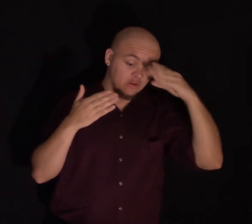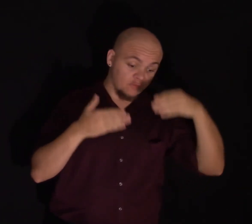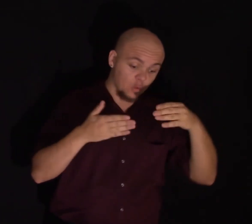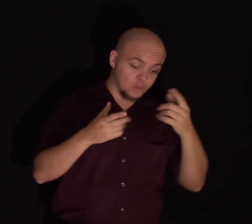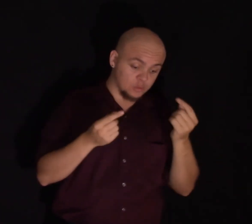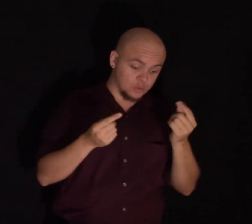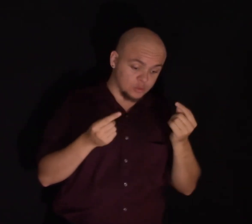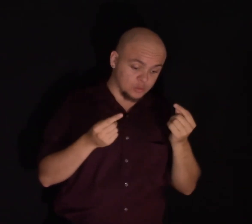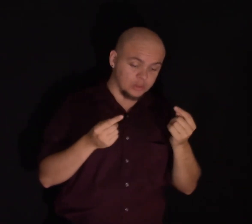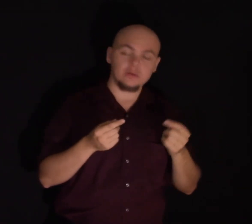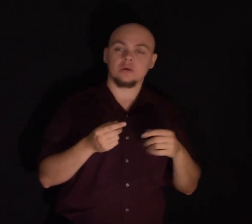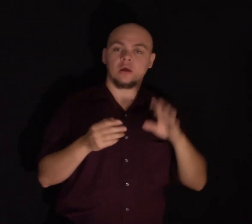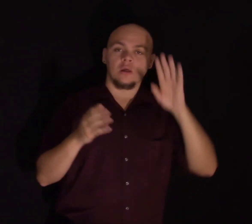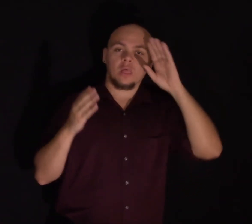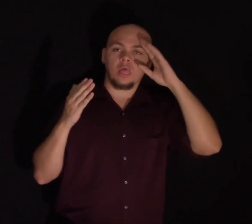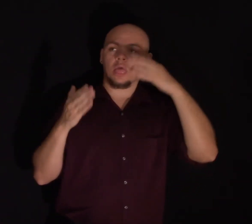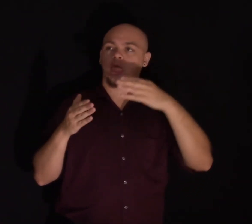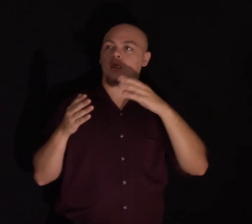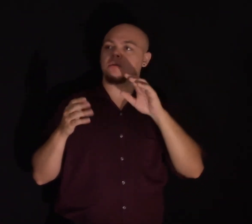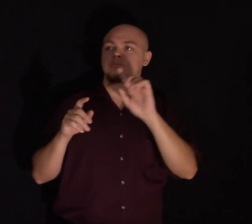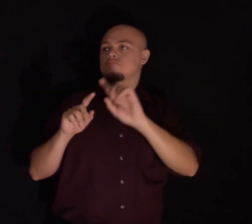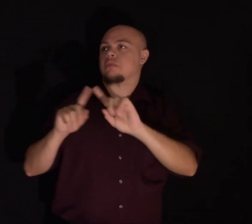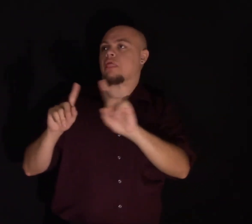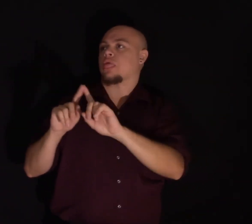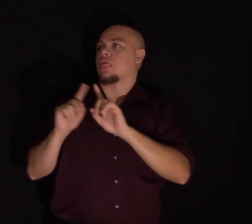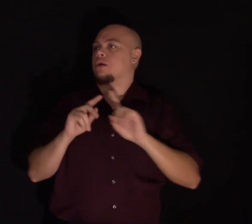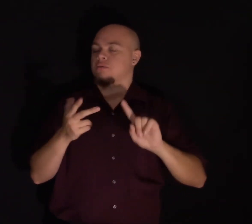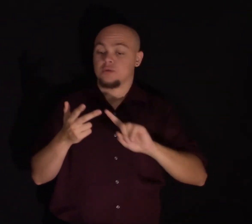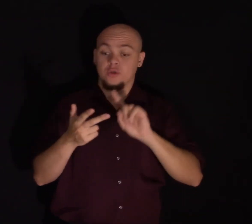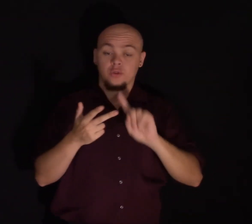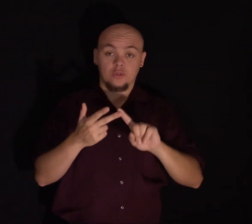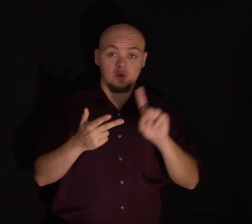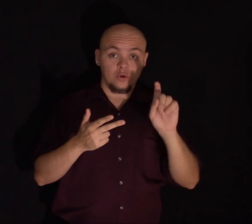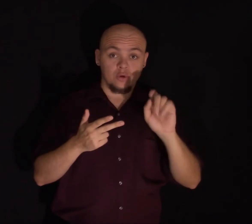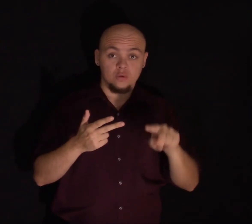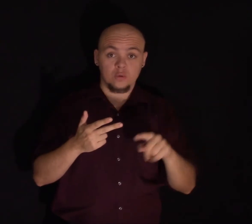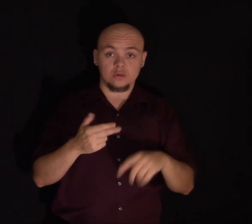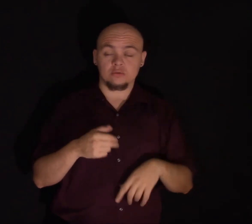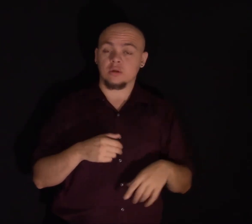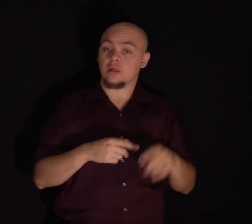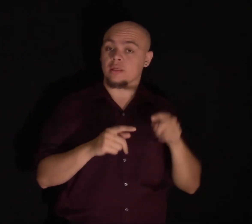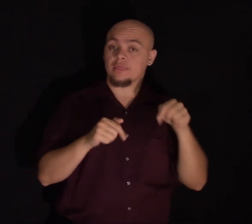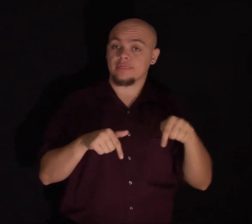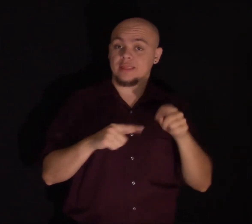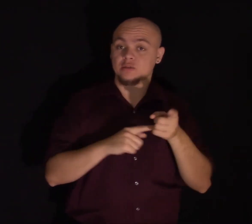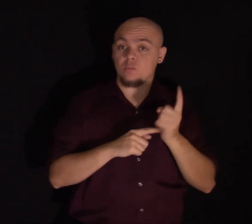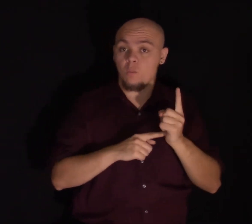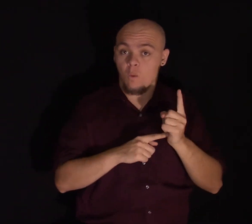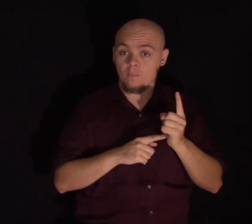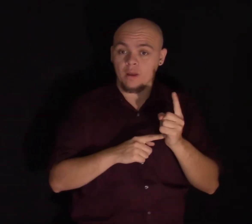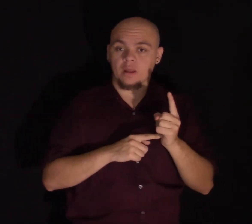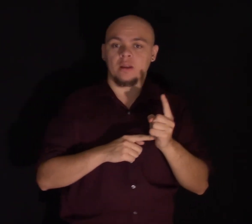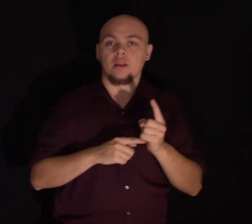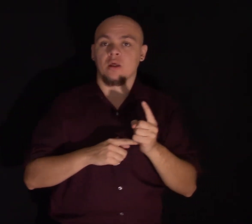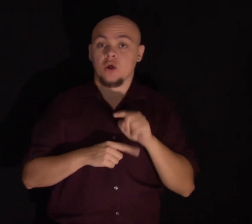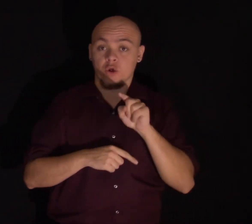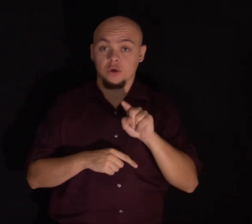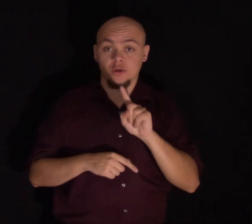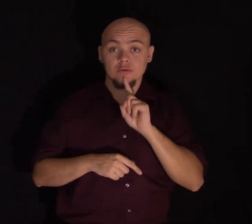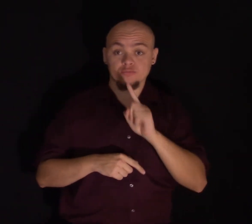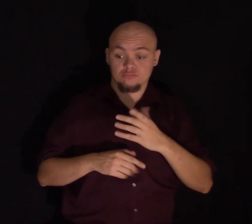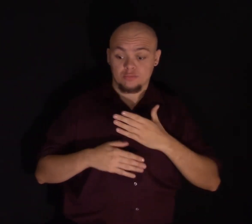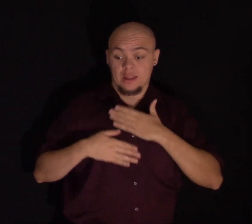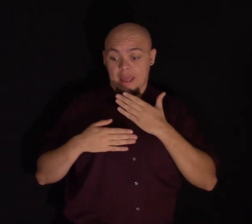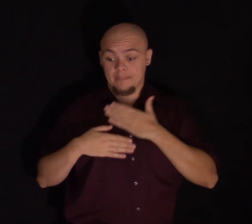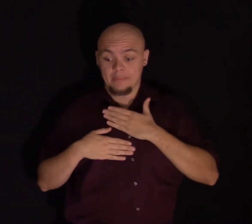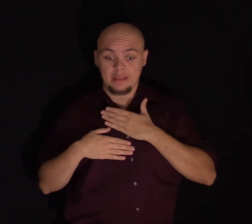you're doing or is it focused elsewhere? And the third question is, at this very moment, how happy or unhappy